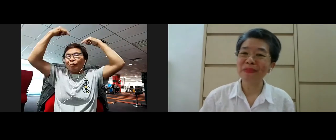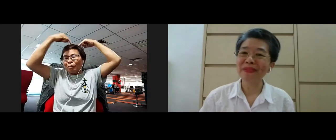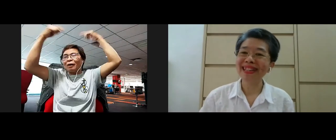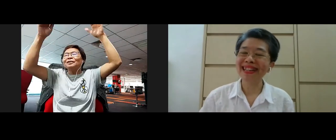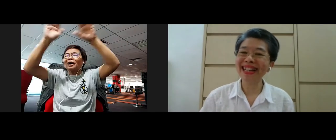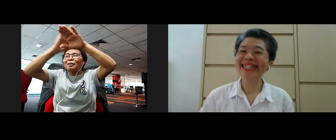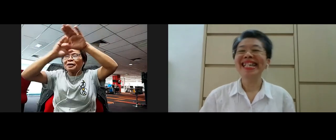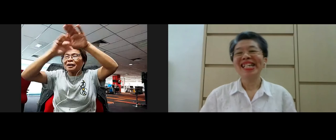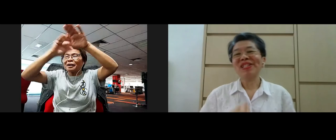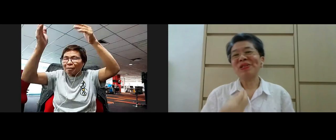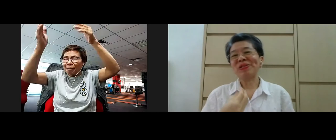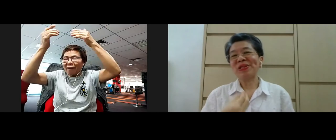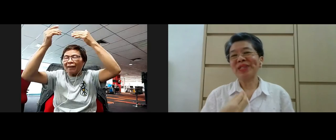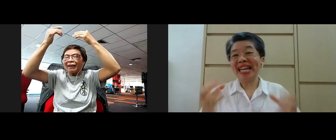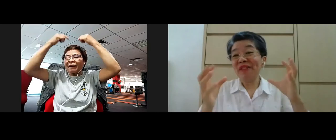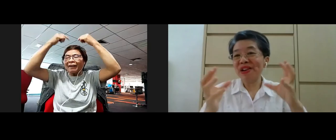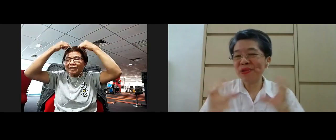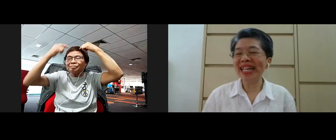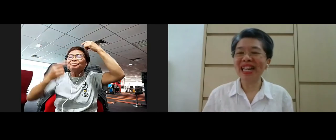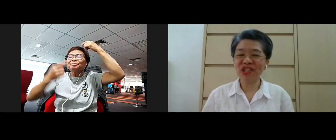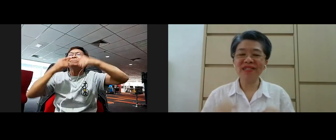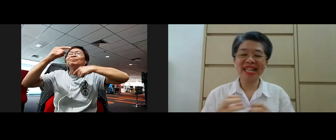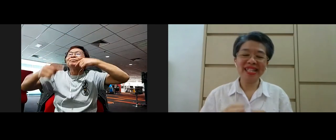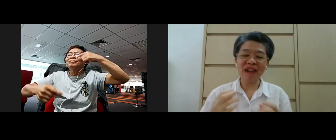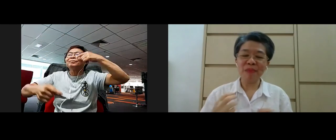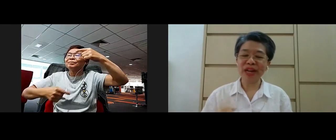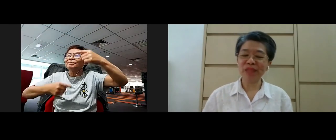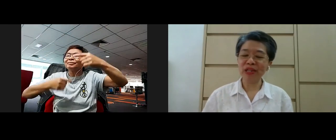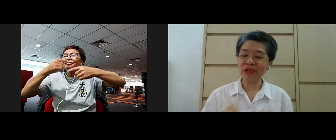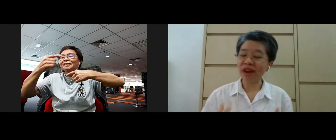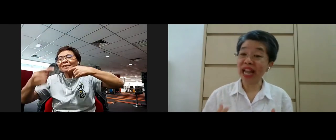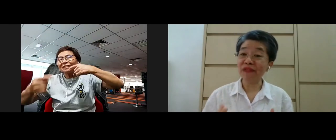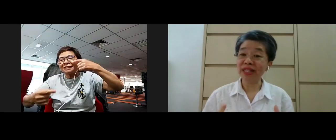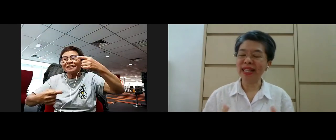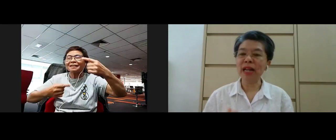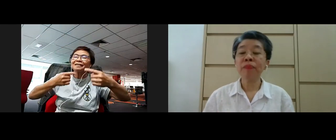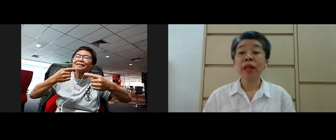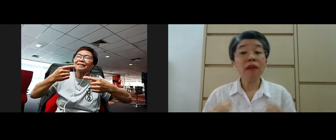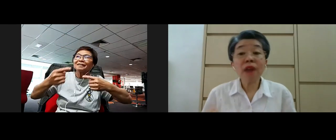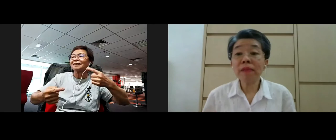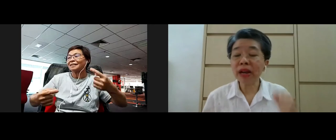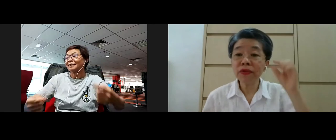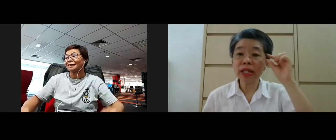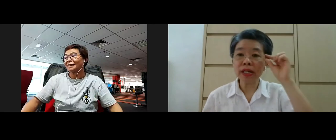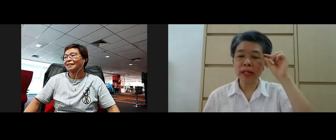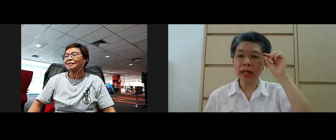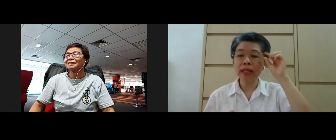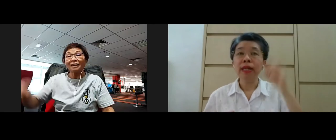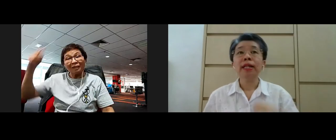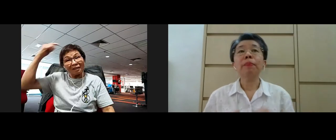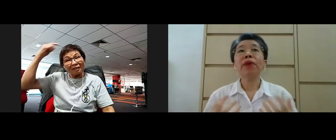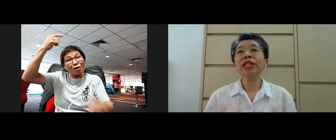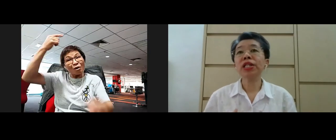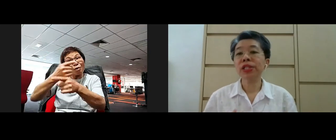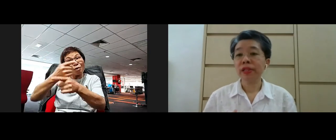effort yeah so in a very quick nutshell that's how I'm going to explain to you right effort yeah and right mindfulness yeah